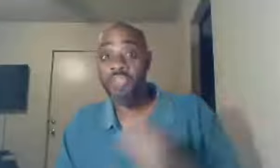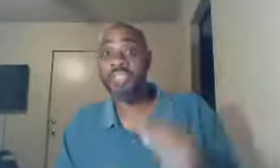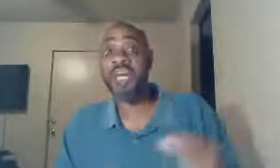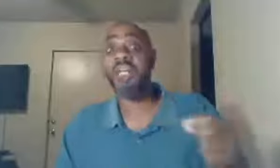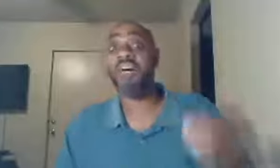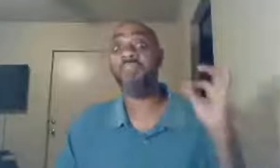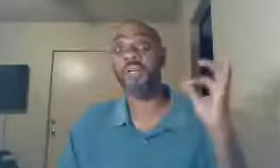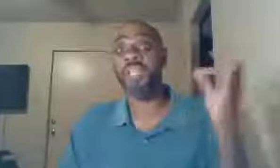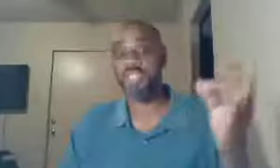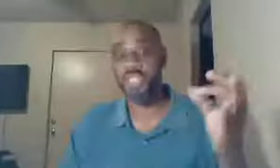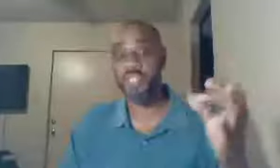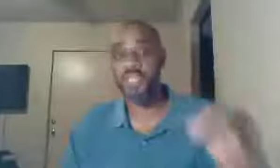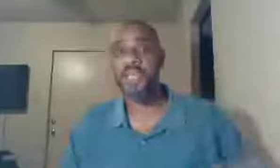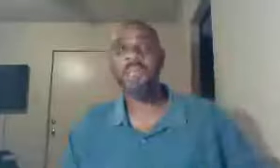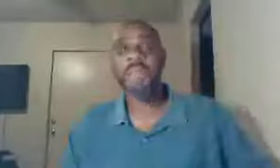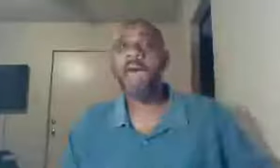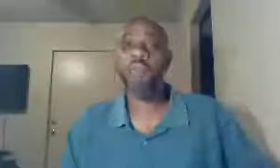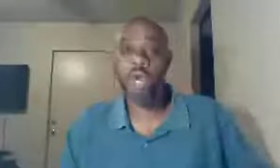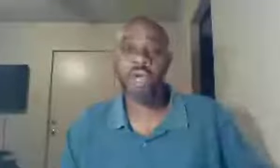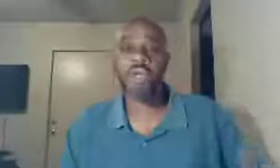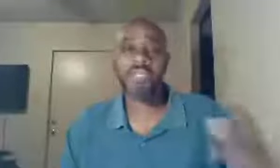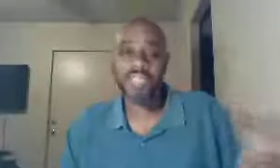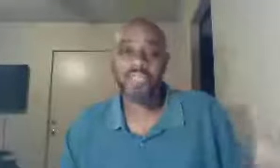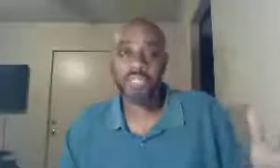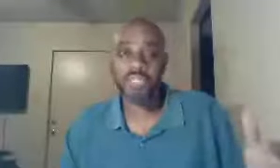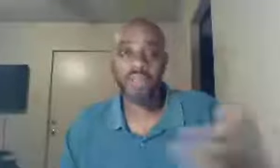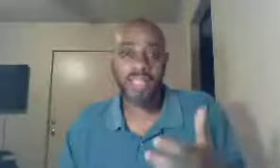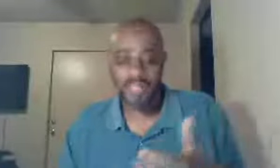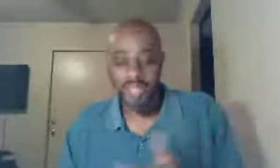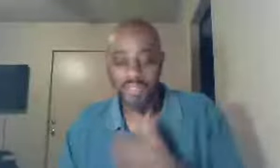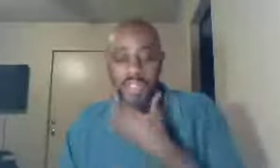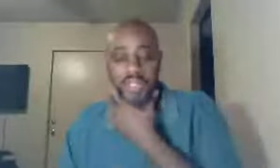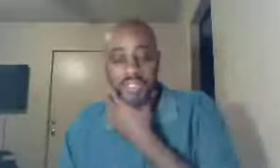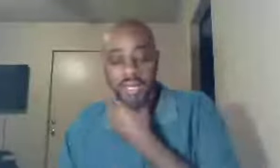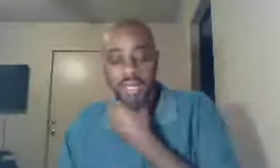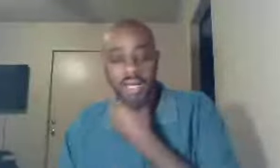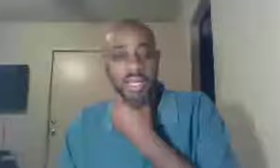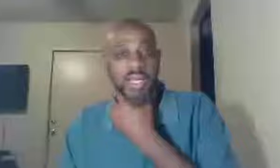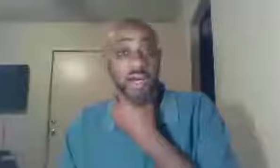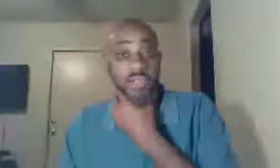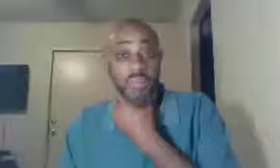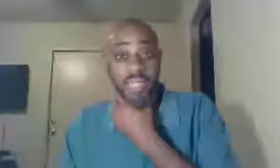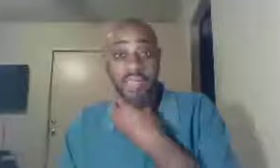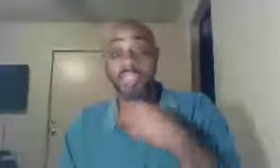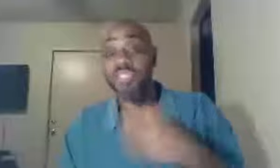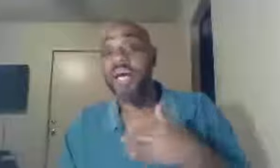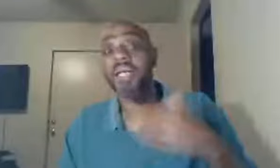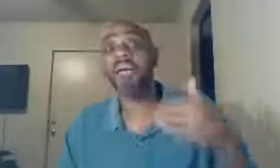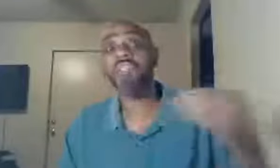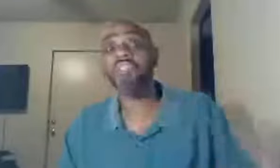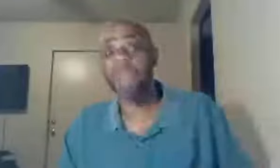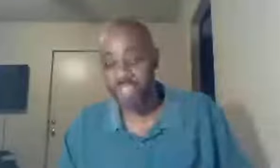the son of perdition, that word, essentially translates, can also be said, the son of destruction,